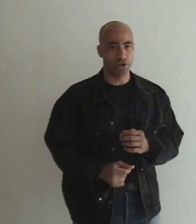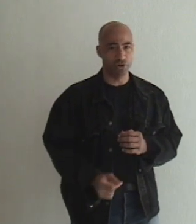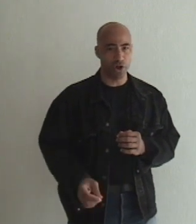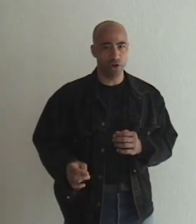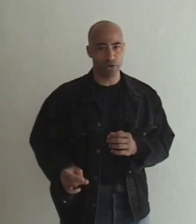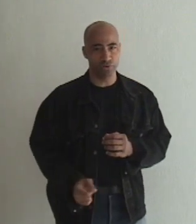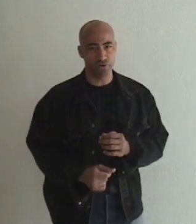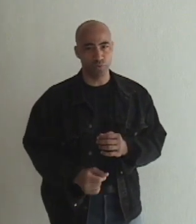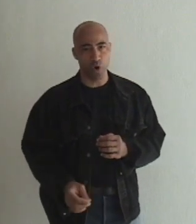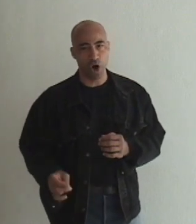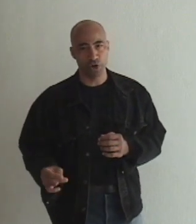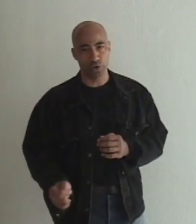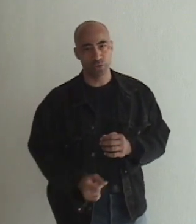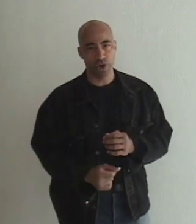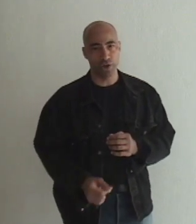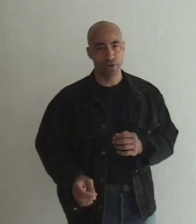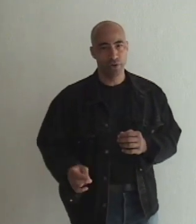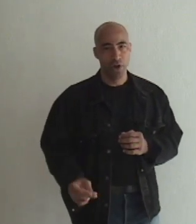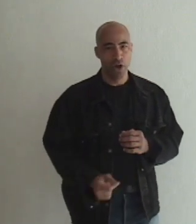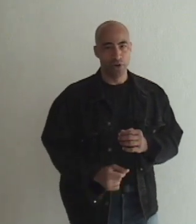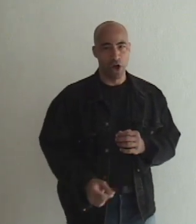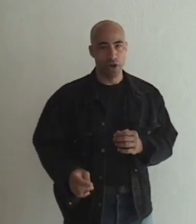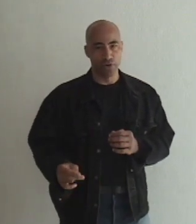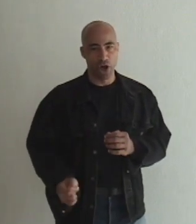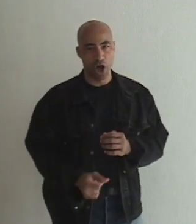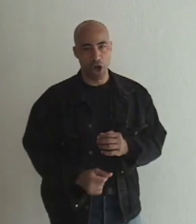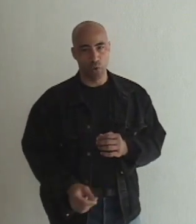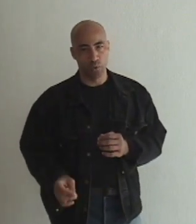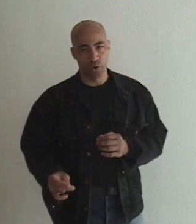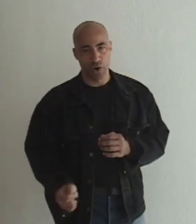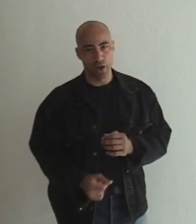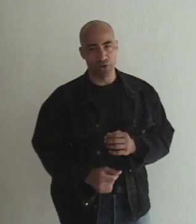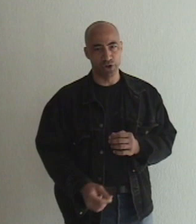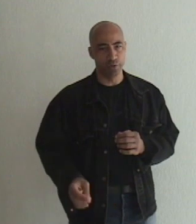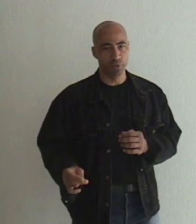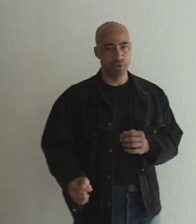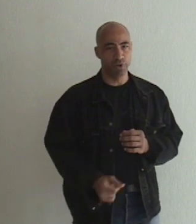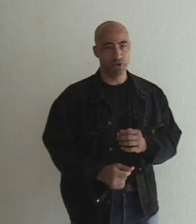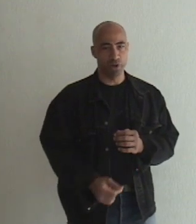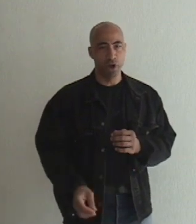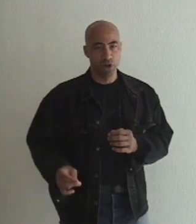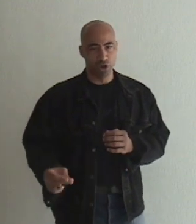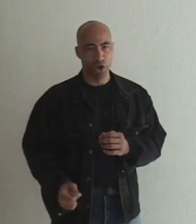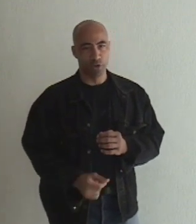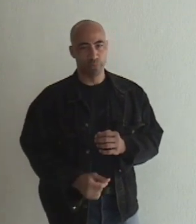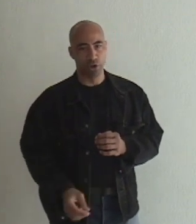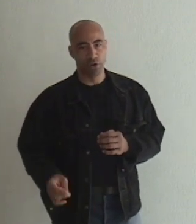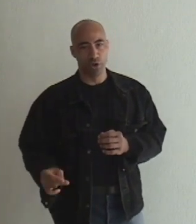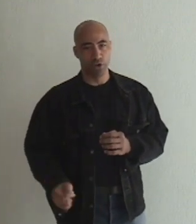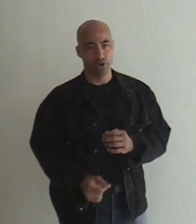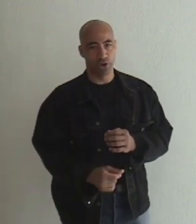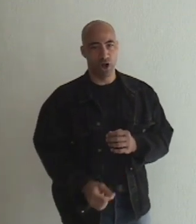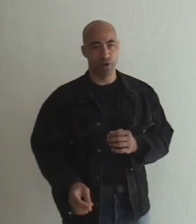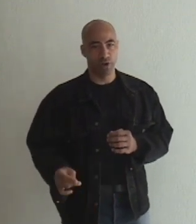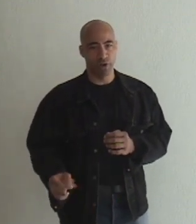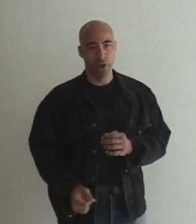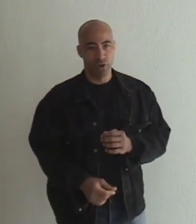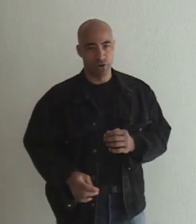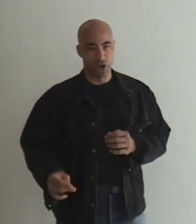tons, what do you get? Another day, older and deeper in there Saying, Peter, don't you call me, cause